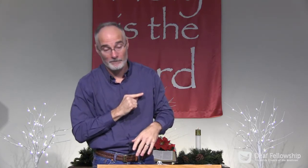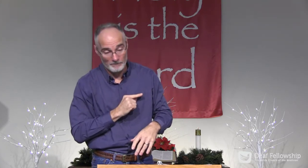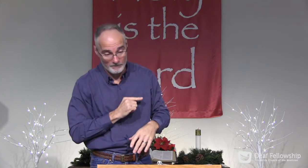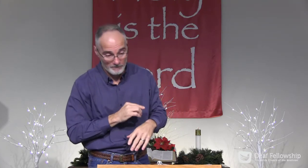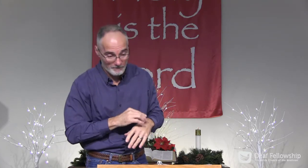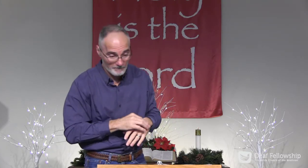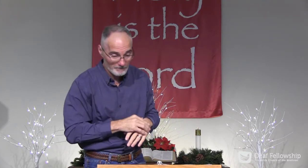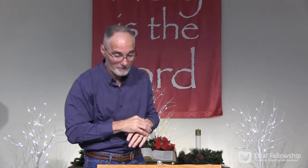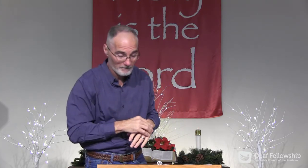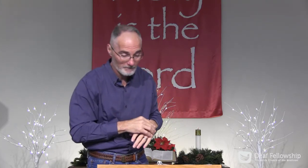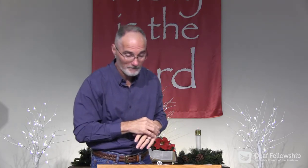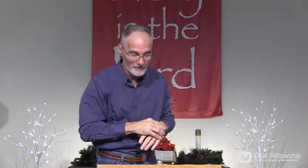and in guilt.